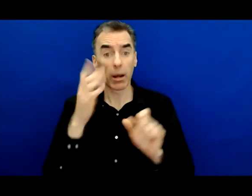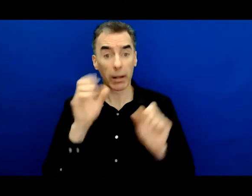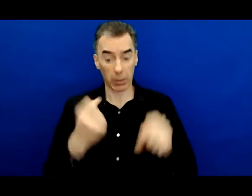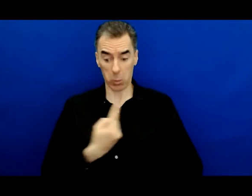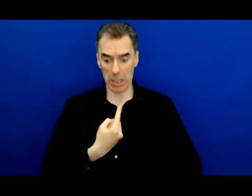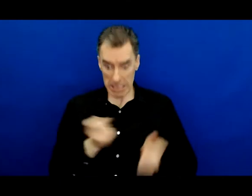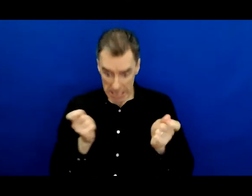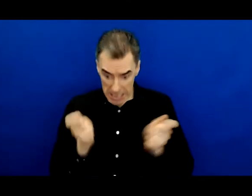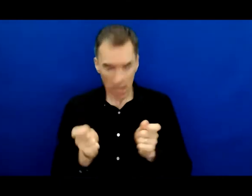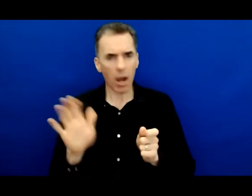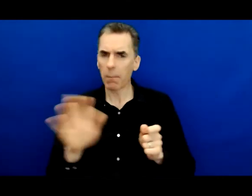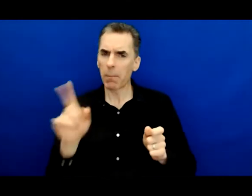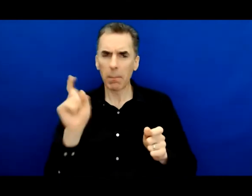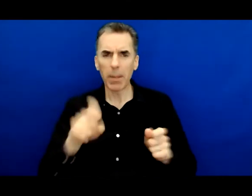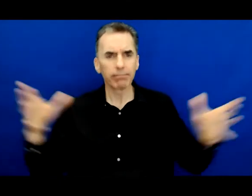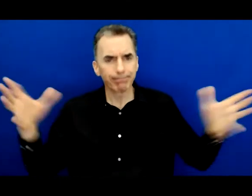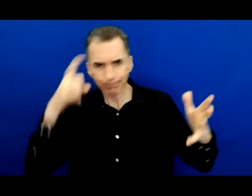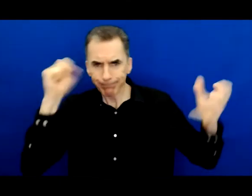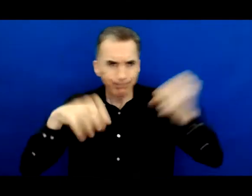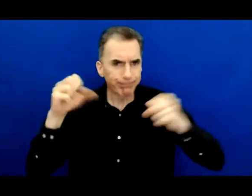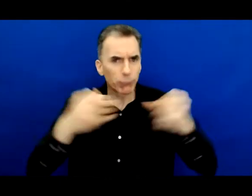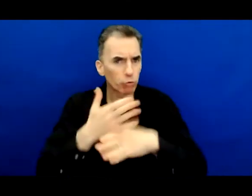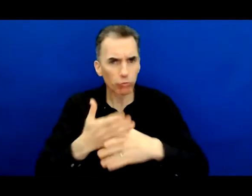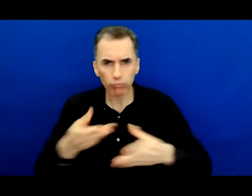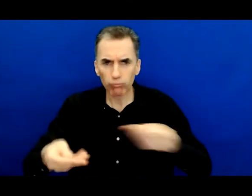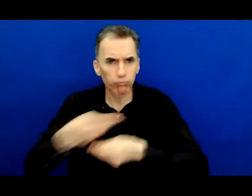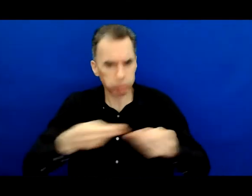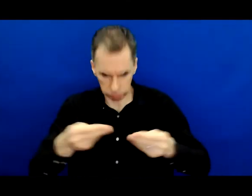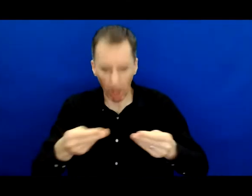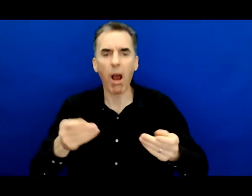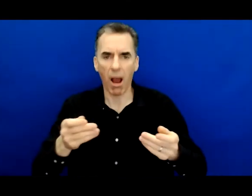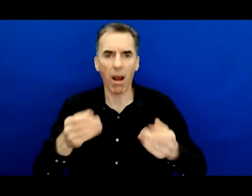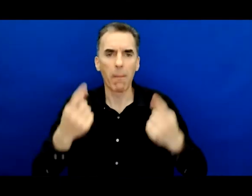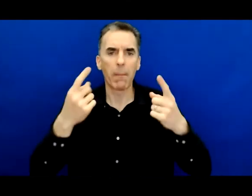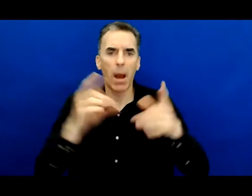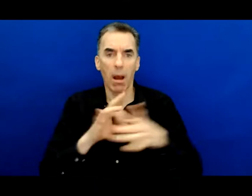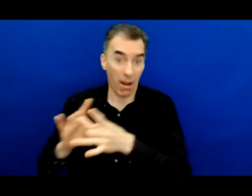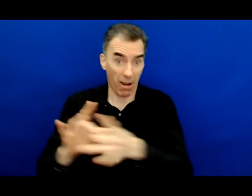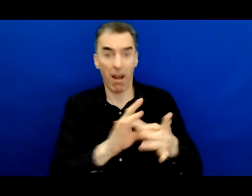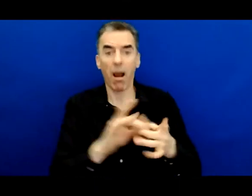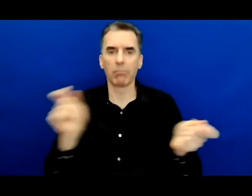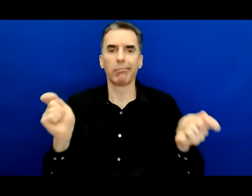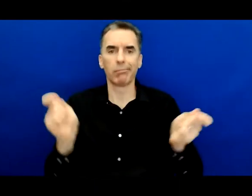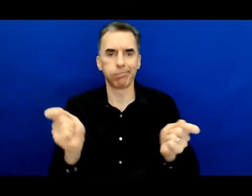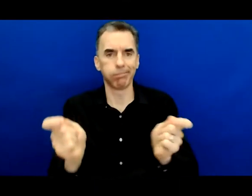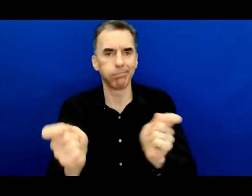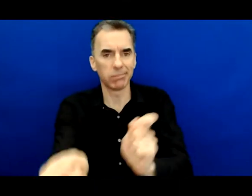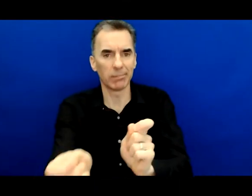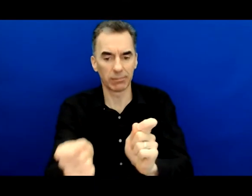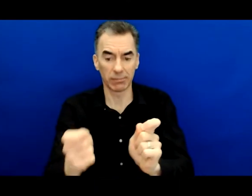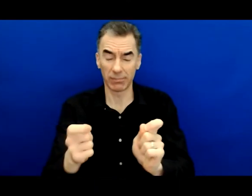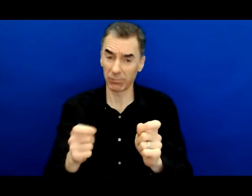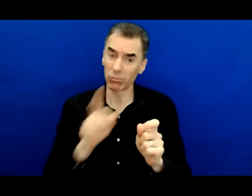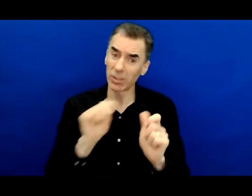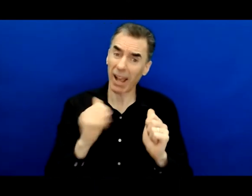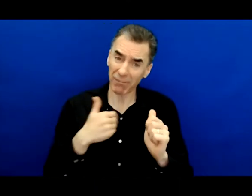know that that can be challenging. You know, I'm not being pretentious about that. I know that it's going to be challenging, but, you know, I